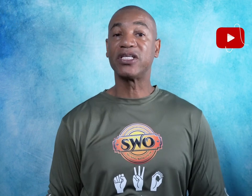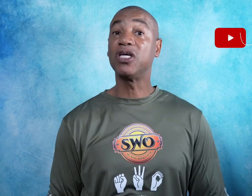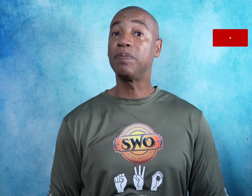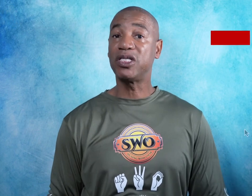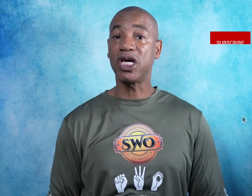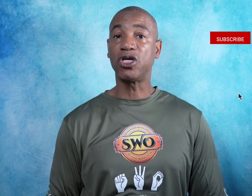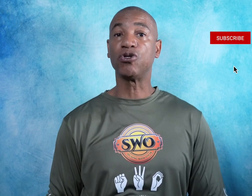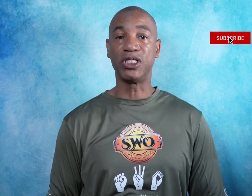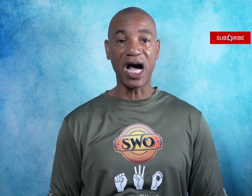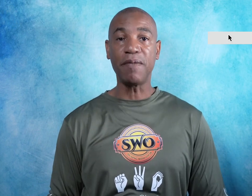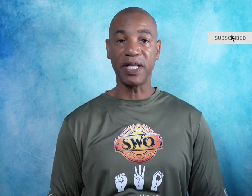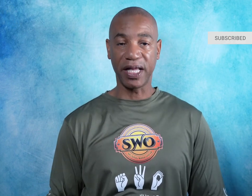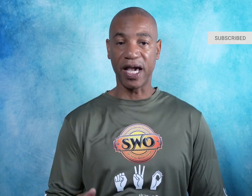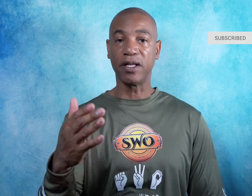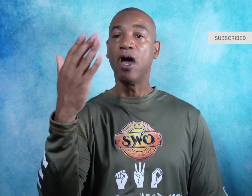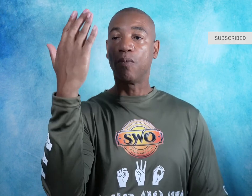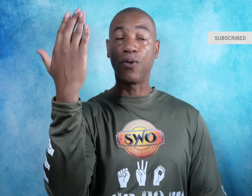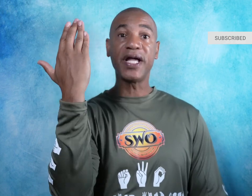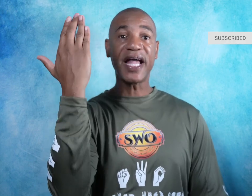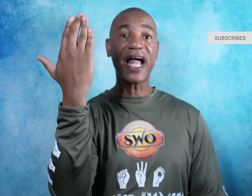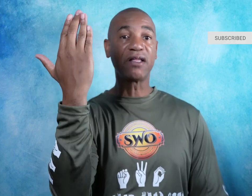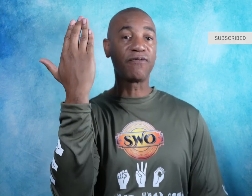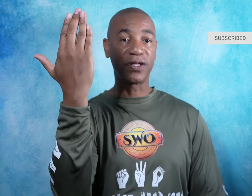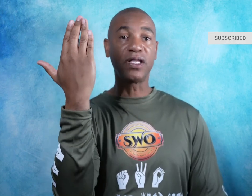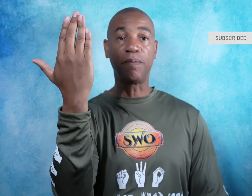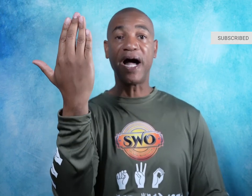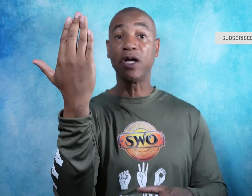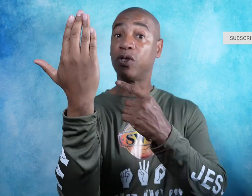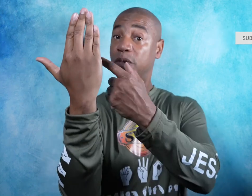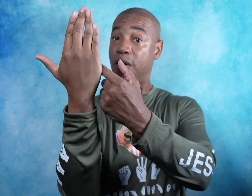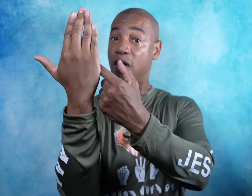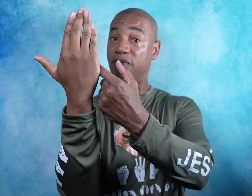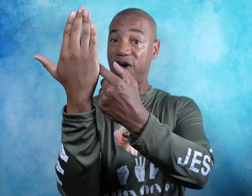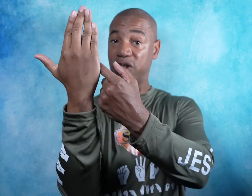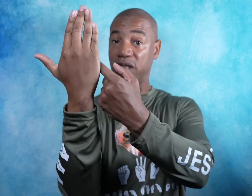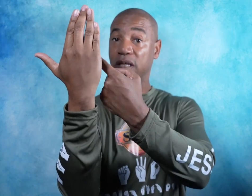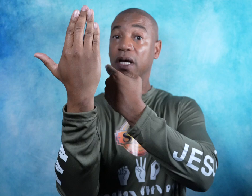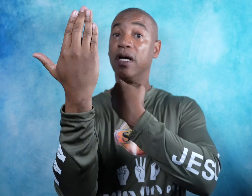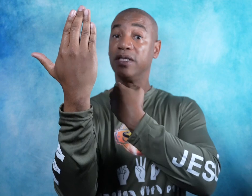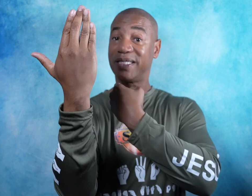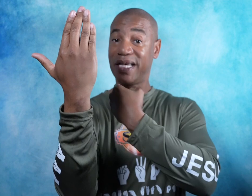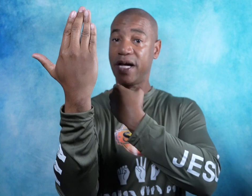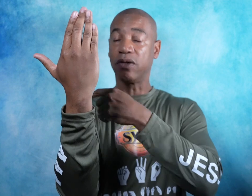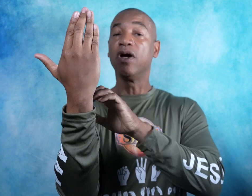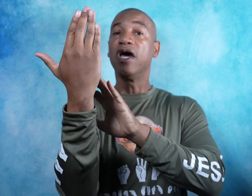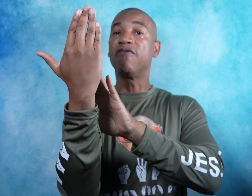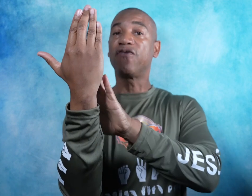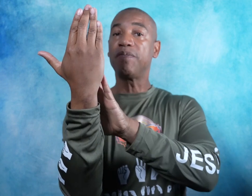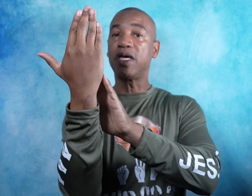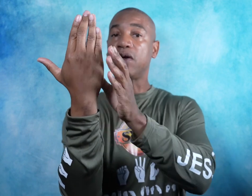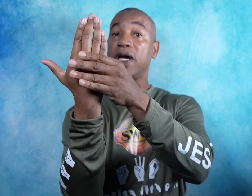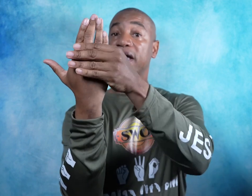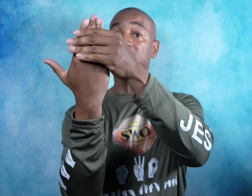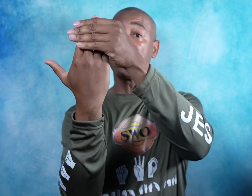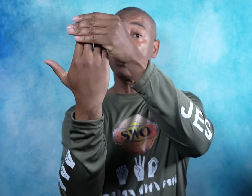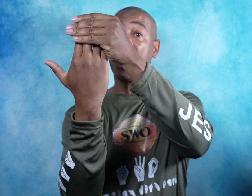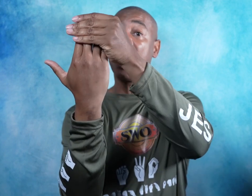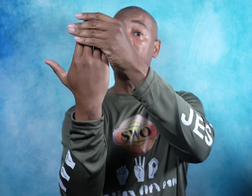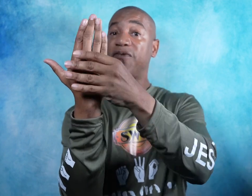simply take your dominant hand bring that out in front of the front body with the palm facing the signer. And from here extend up the